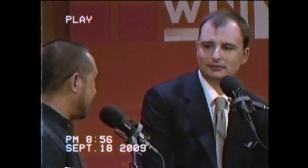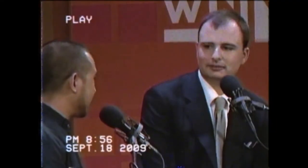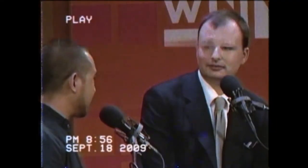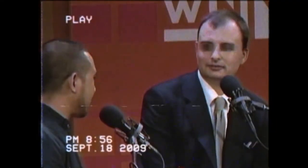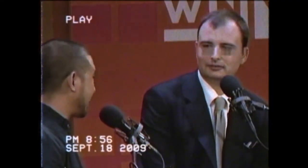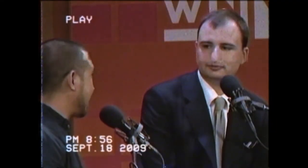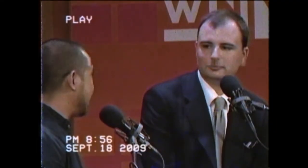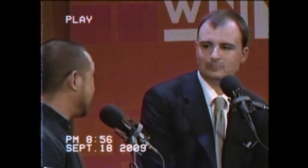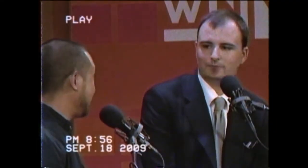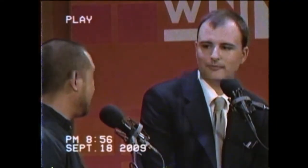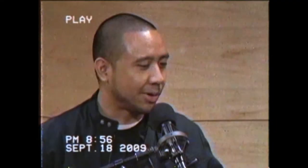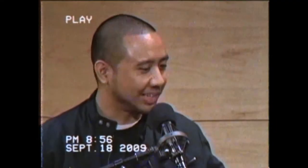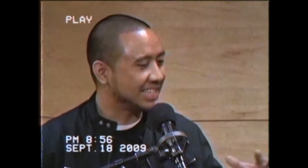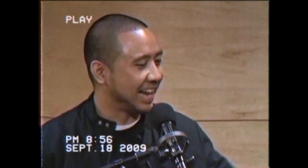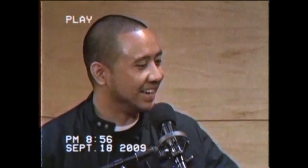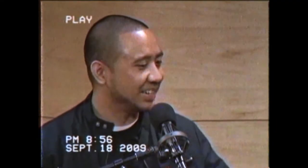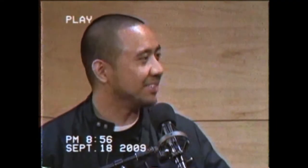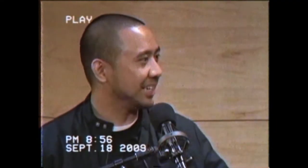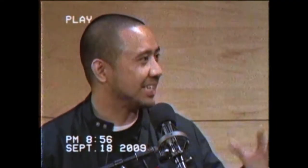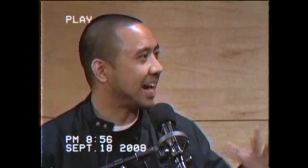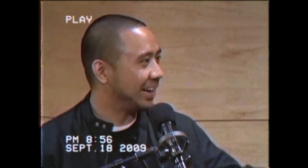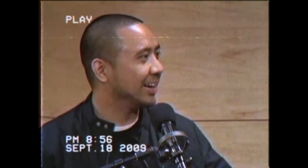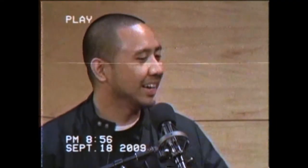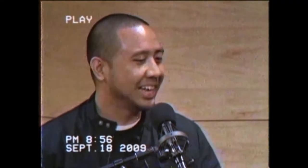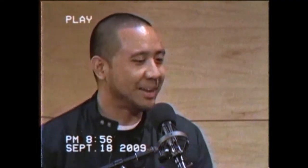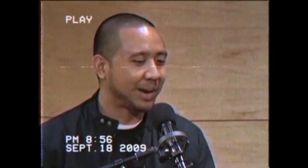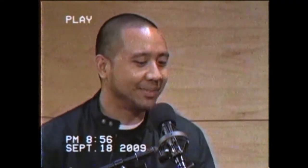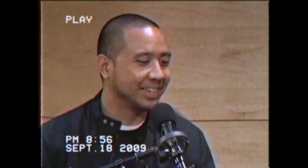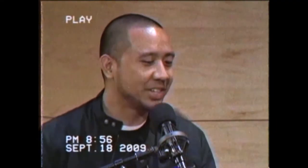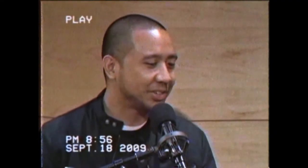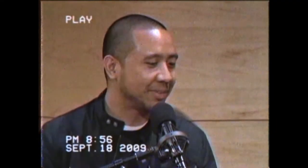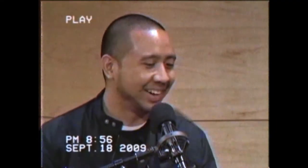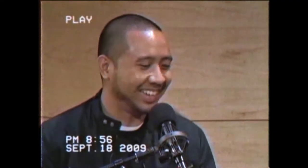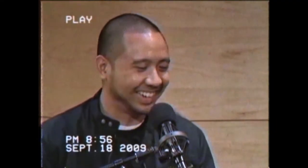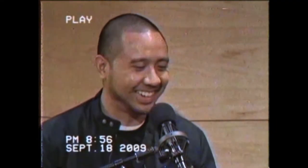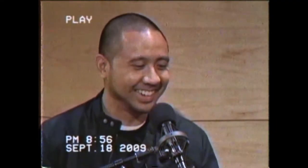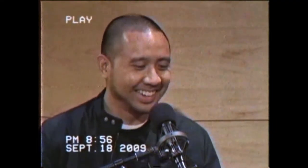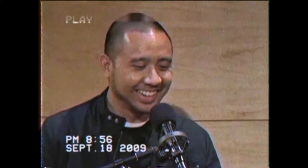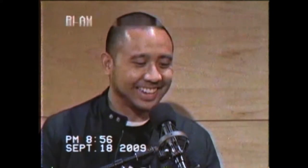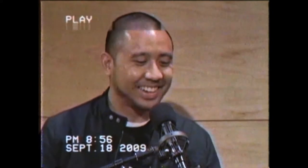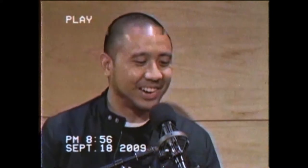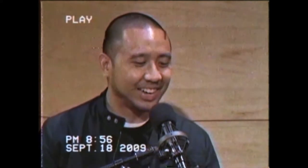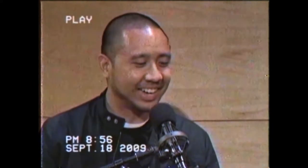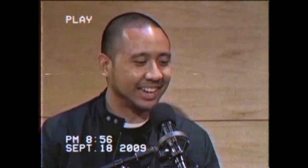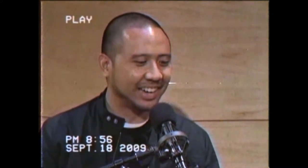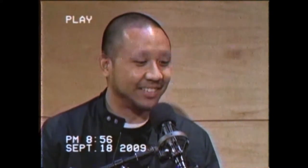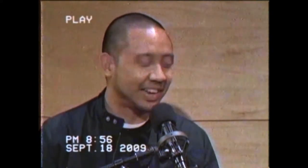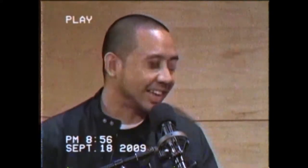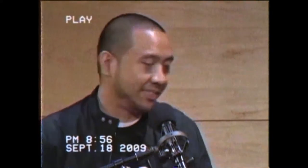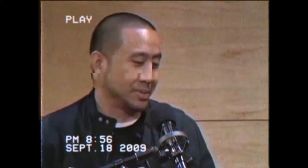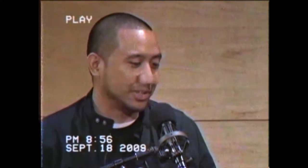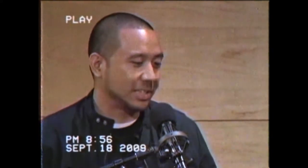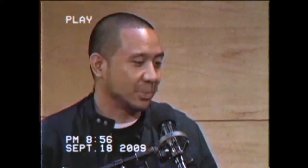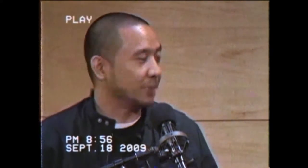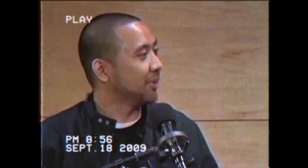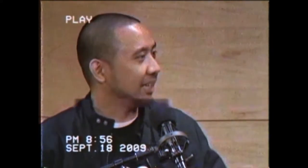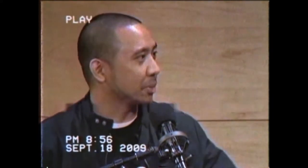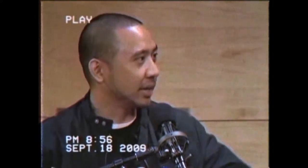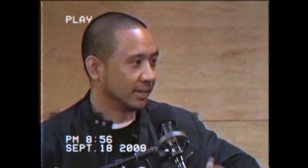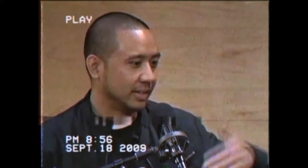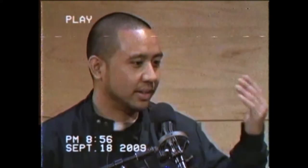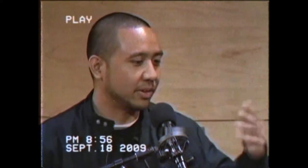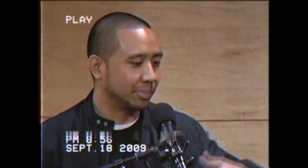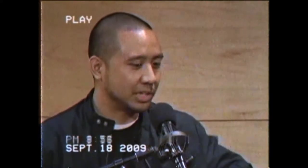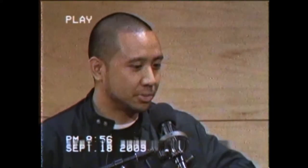I'm often criticized as like lowering the standards of the entire hip-hop industry, but you know, like if I left, would still